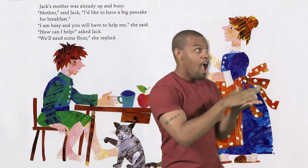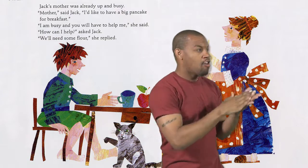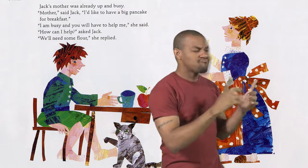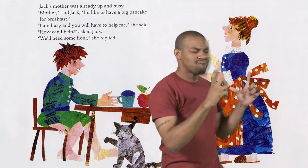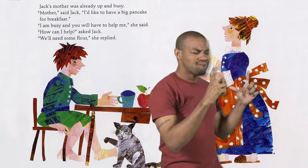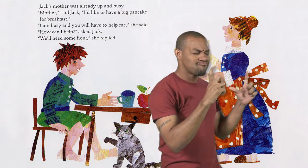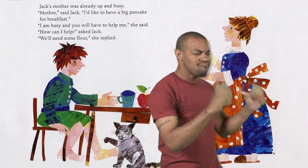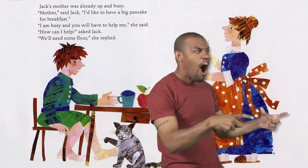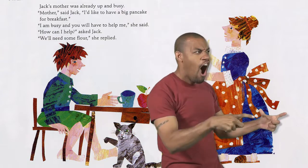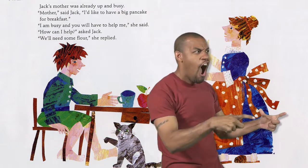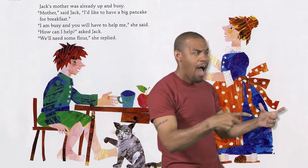breakfast